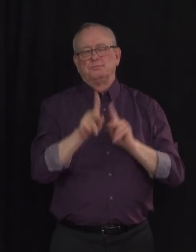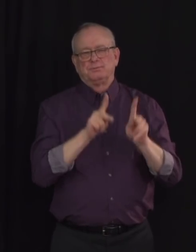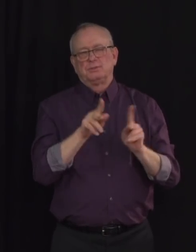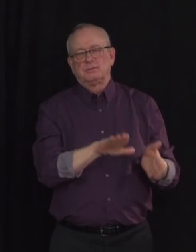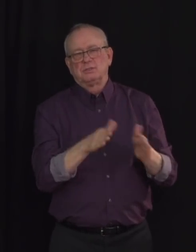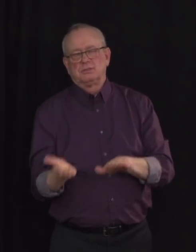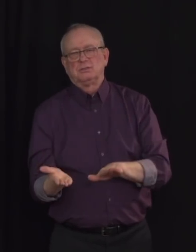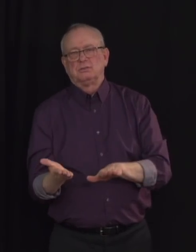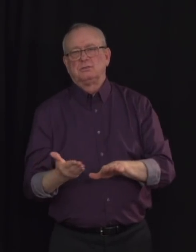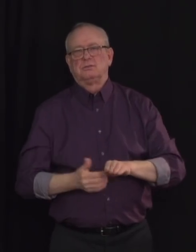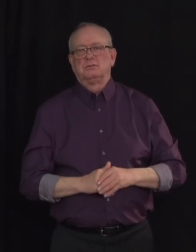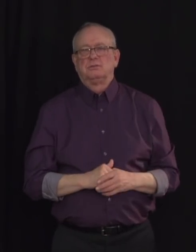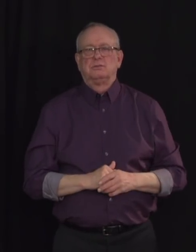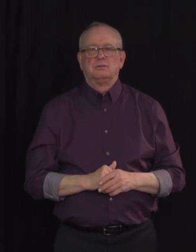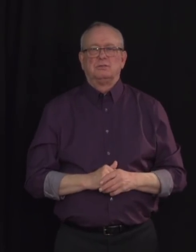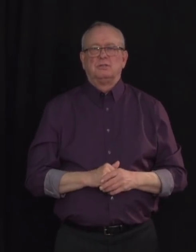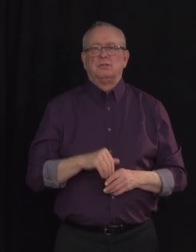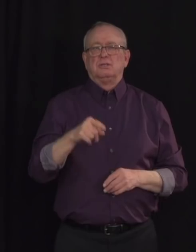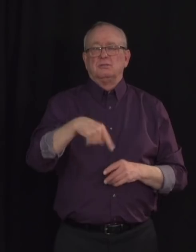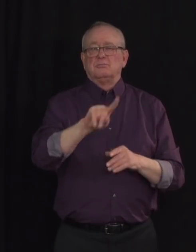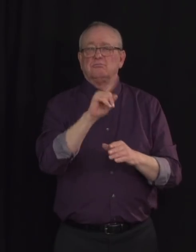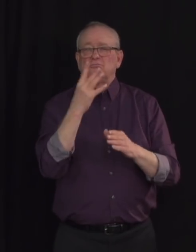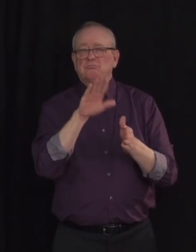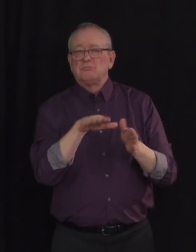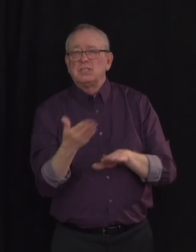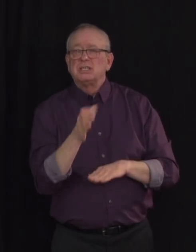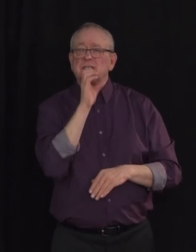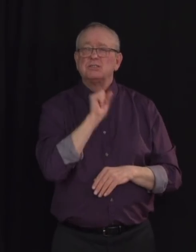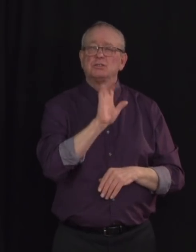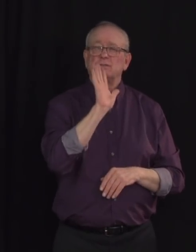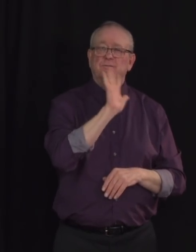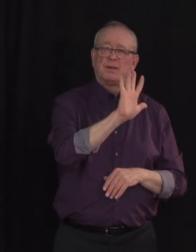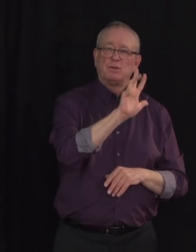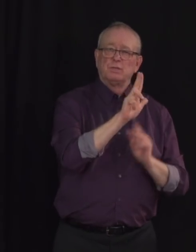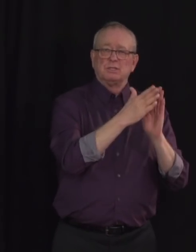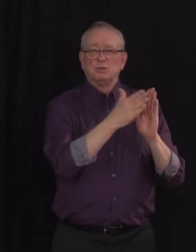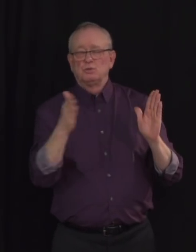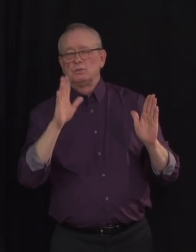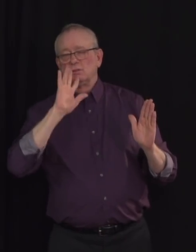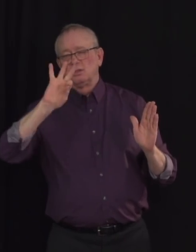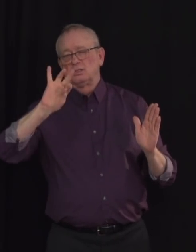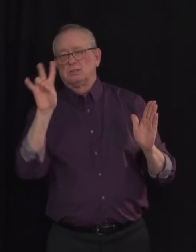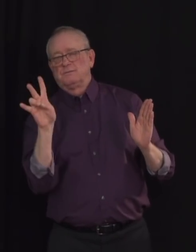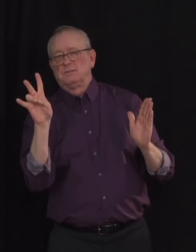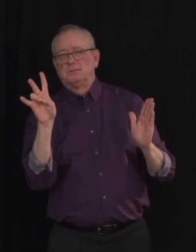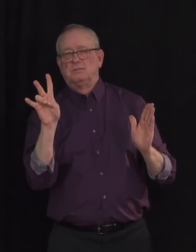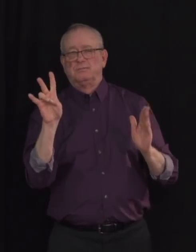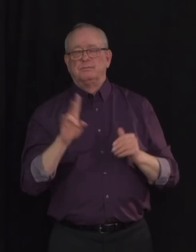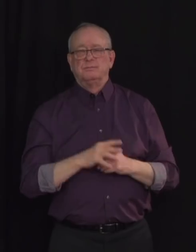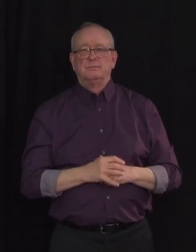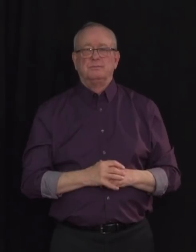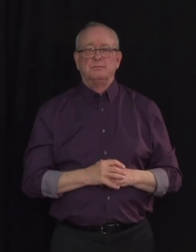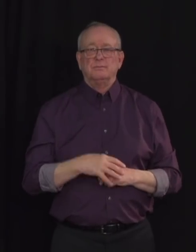lost to COVID-19 were between the ages of 53 and 97. My thoughts are with anyone mourning the passing